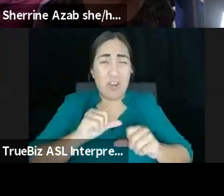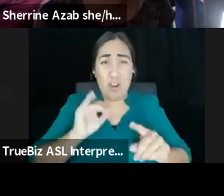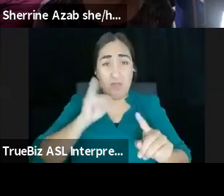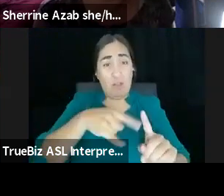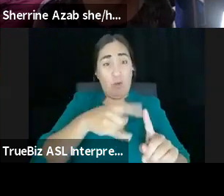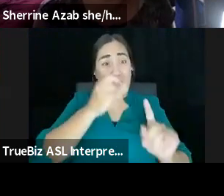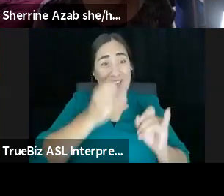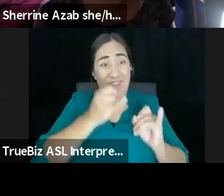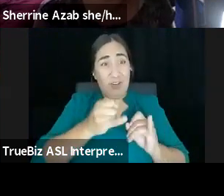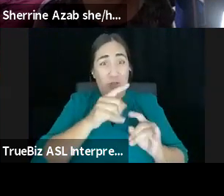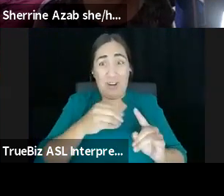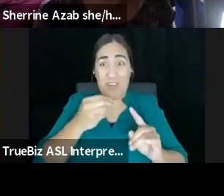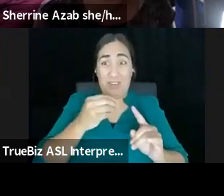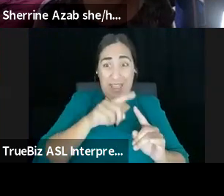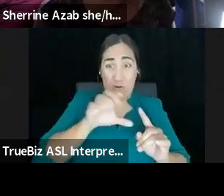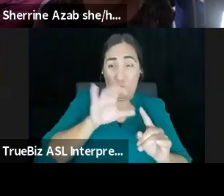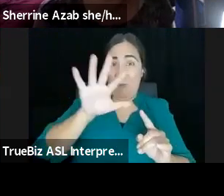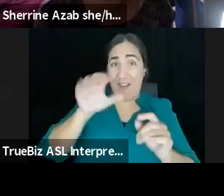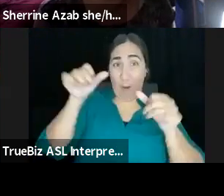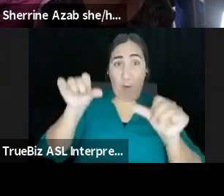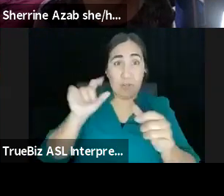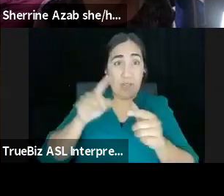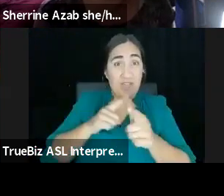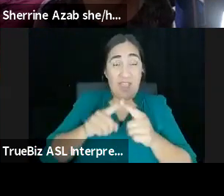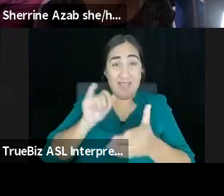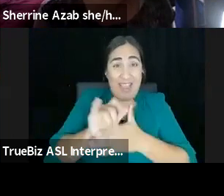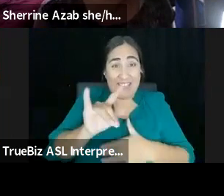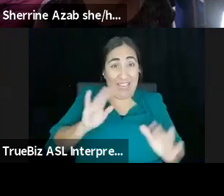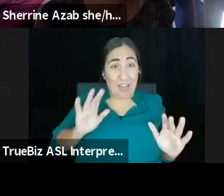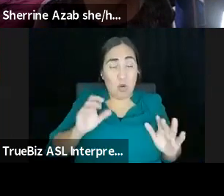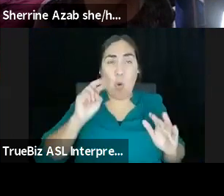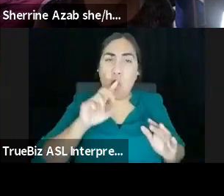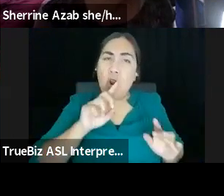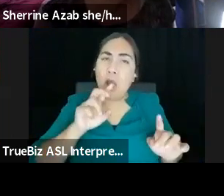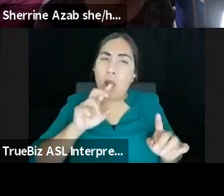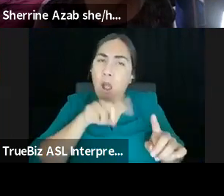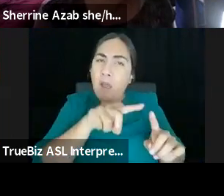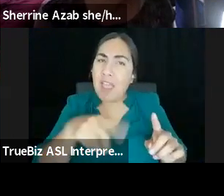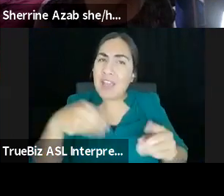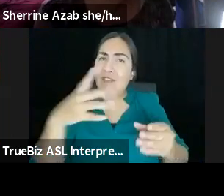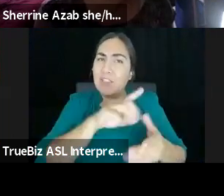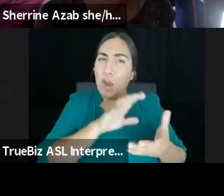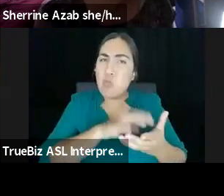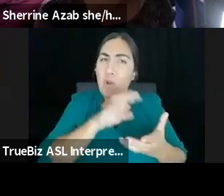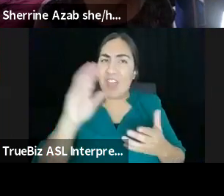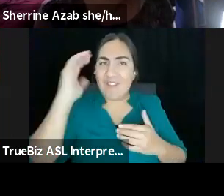done? Or are they giving you their wealth of knowledge? Are they giving you their energy, their positivity, their optimism,